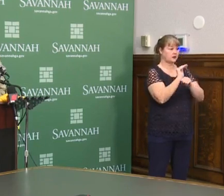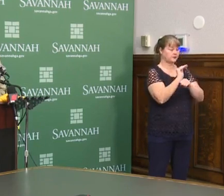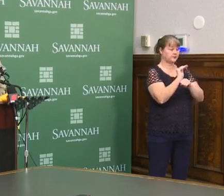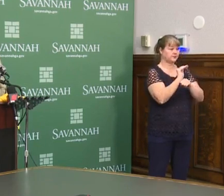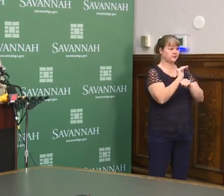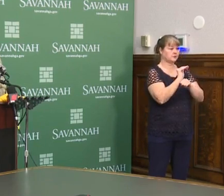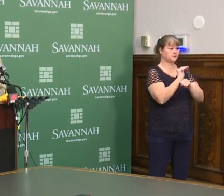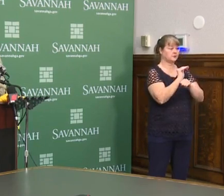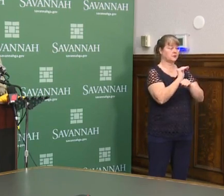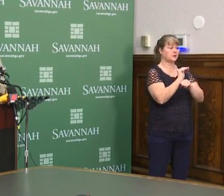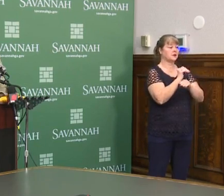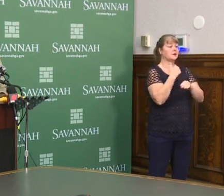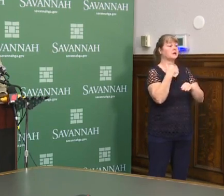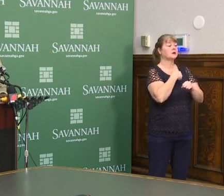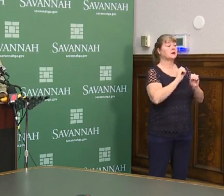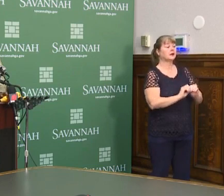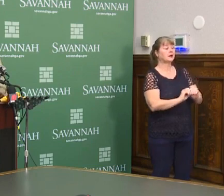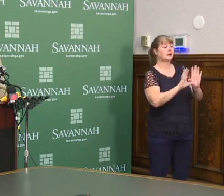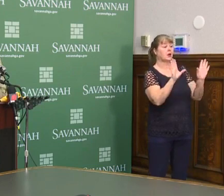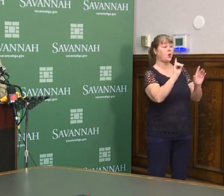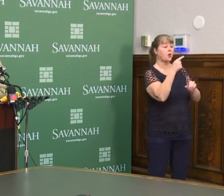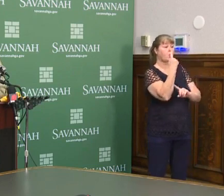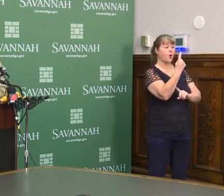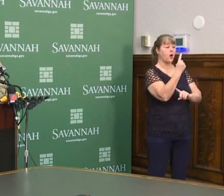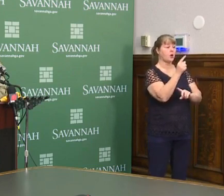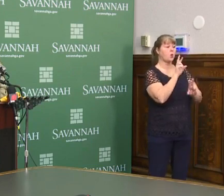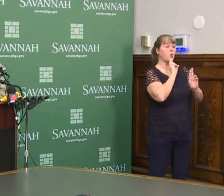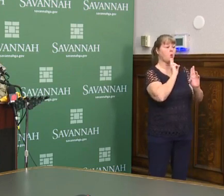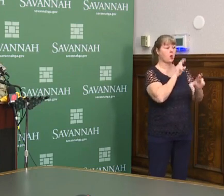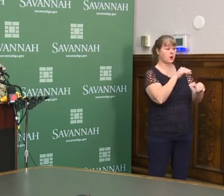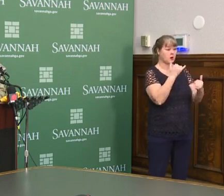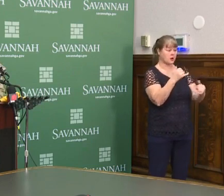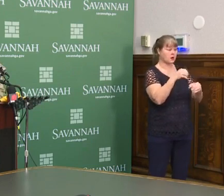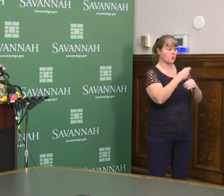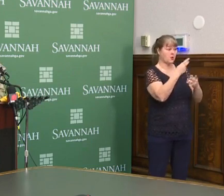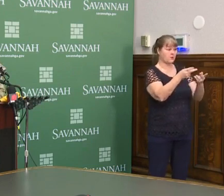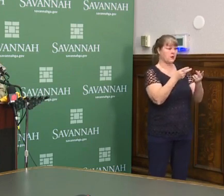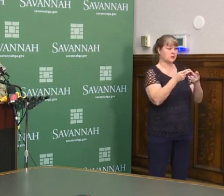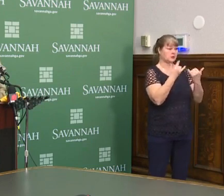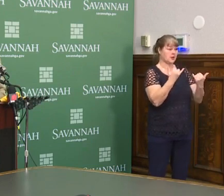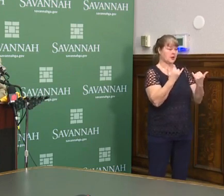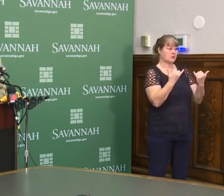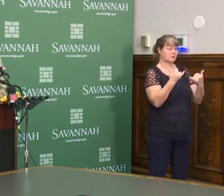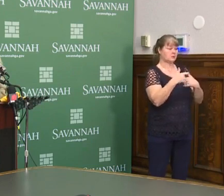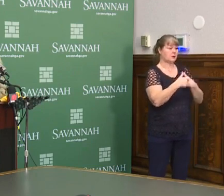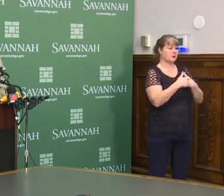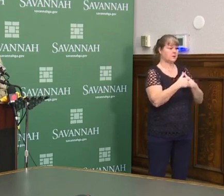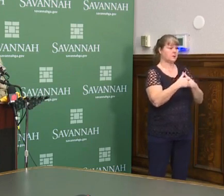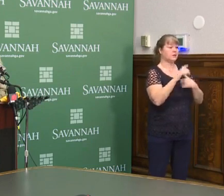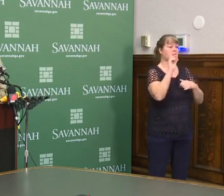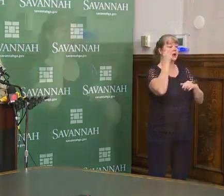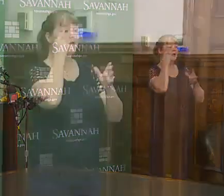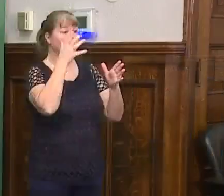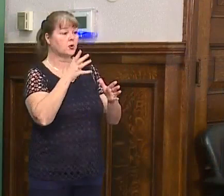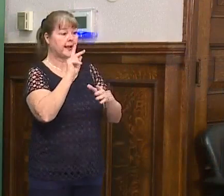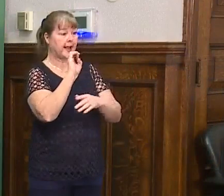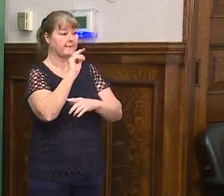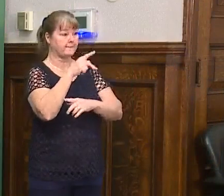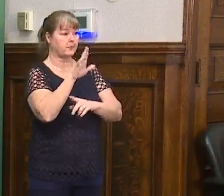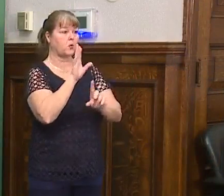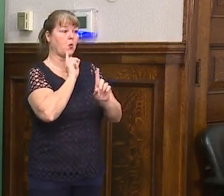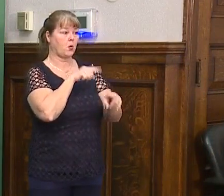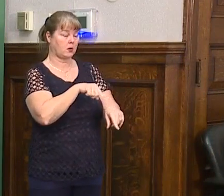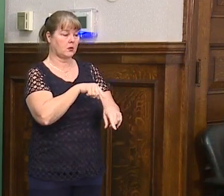To be clear, there is only one order in place at this time, and that is Governor Kemp's order,